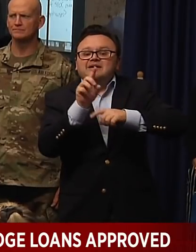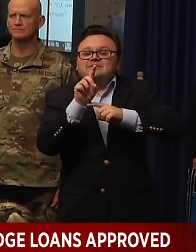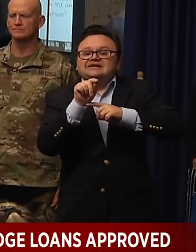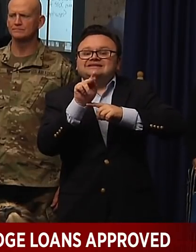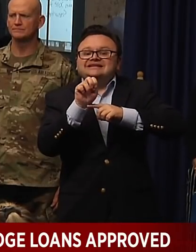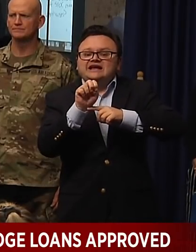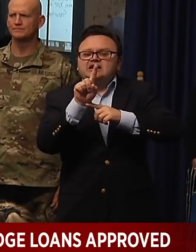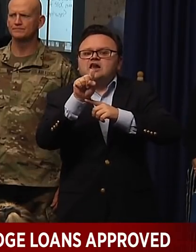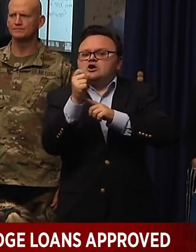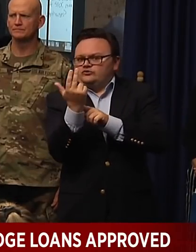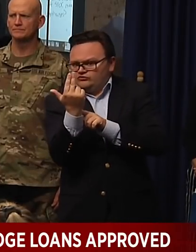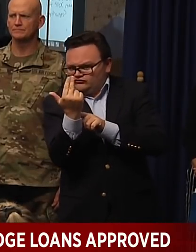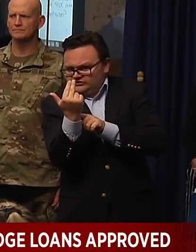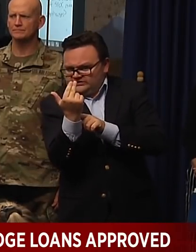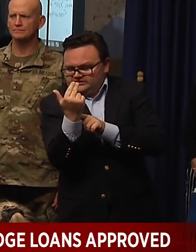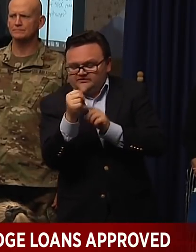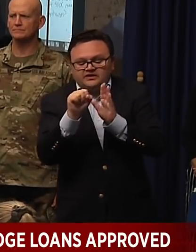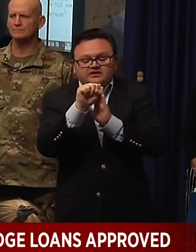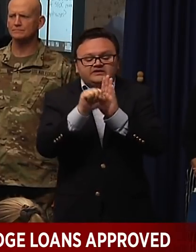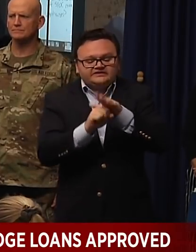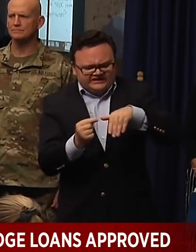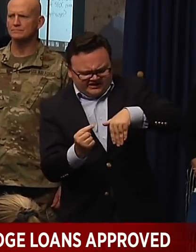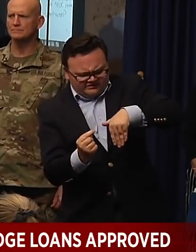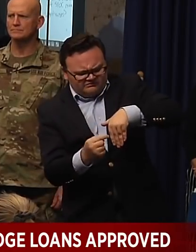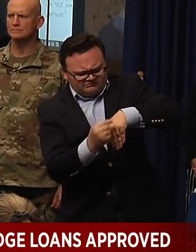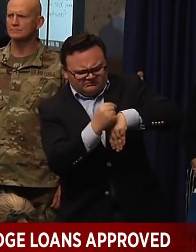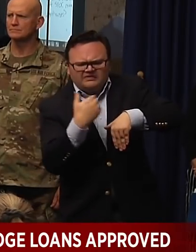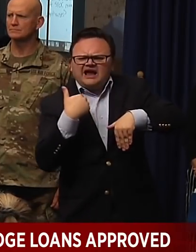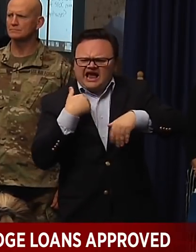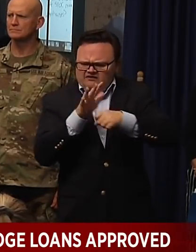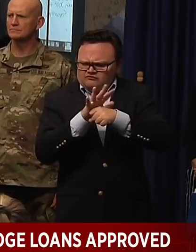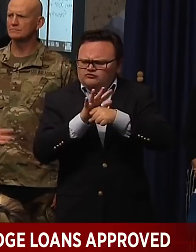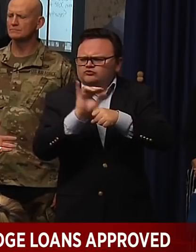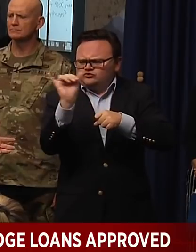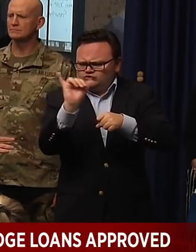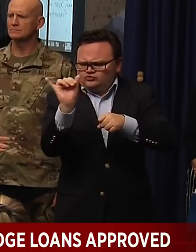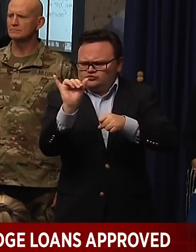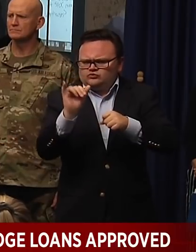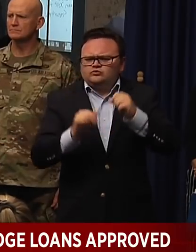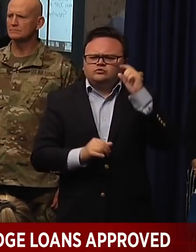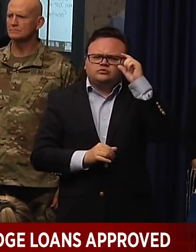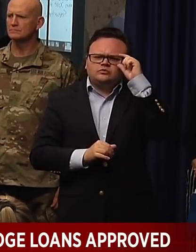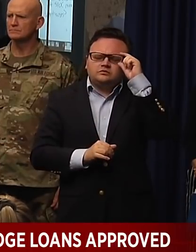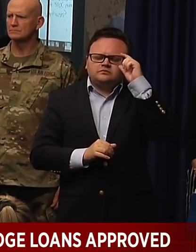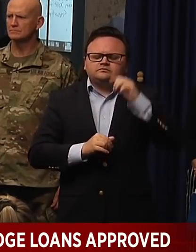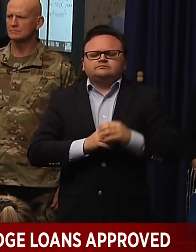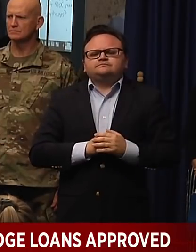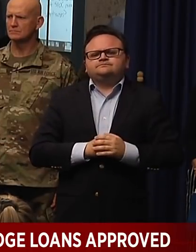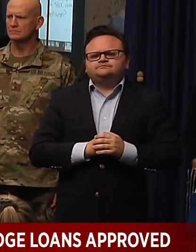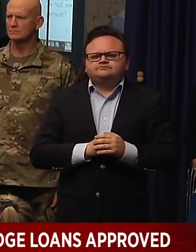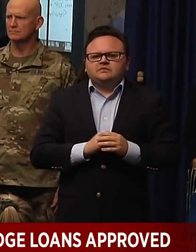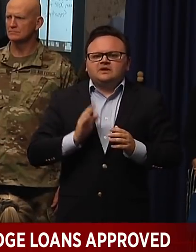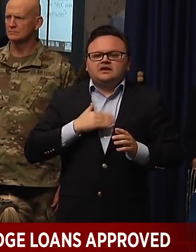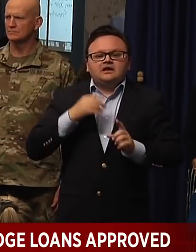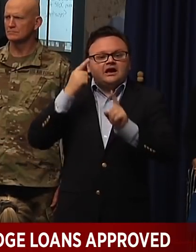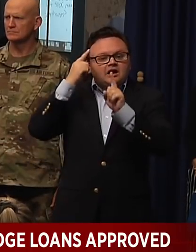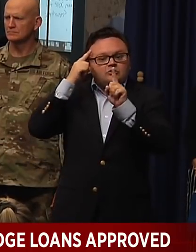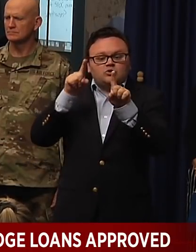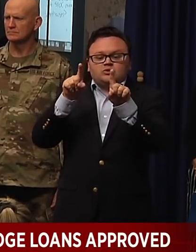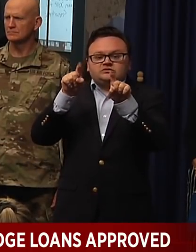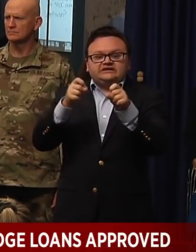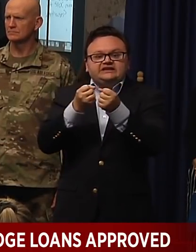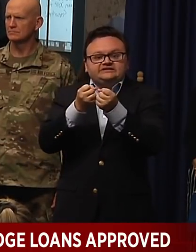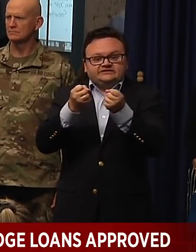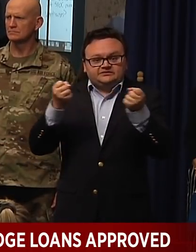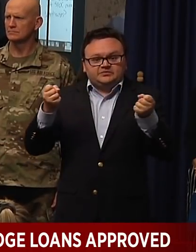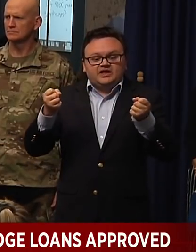some in other parts of the state. But I think the way we look at it is, you know, if we're able to get all these testing supplies where they needed to